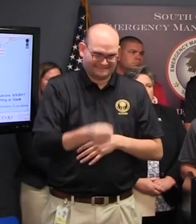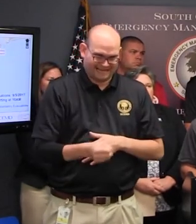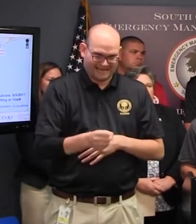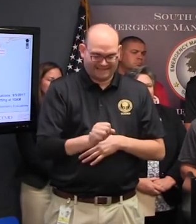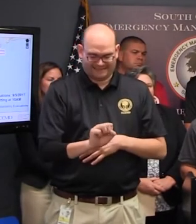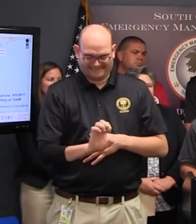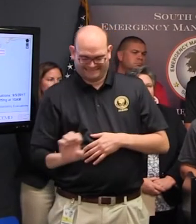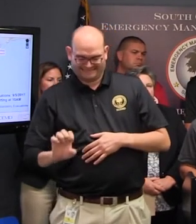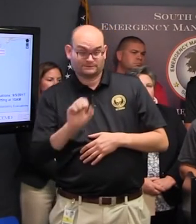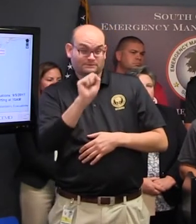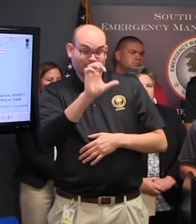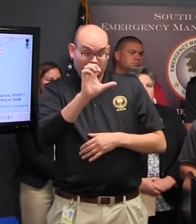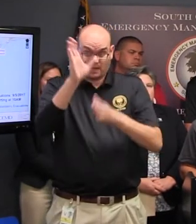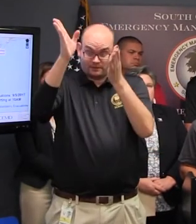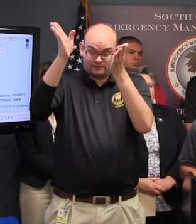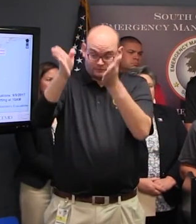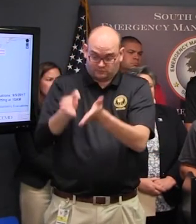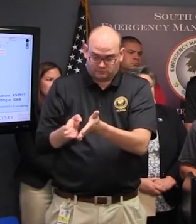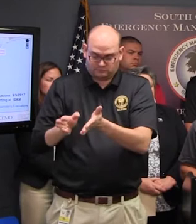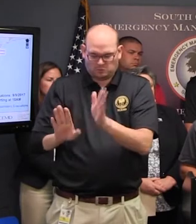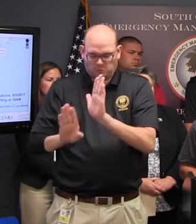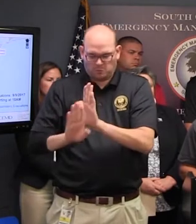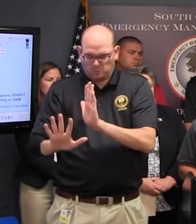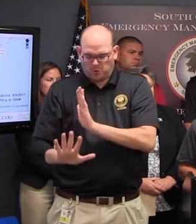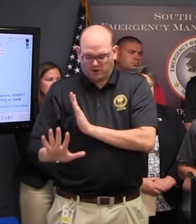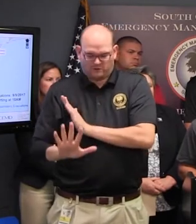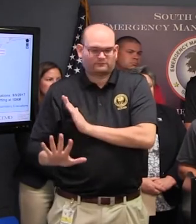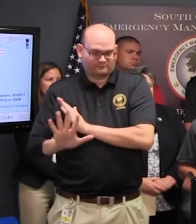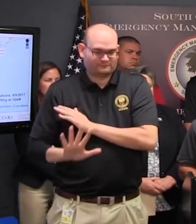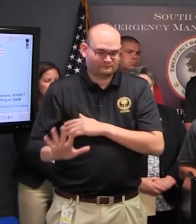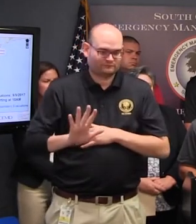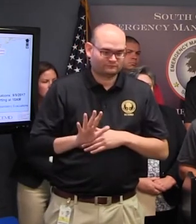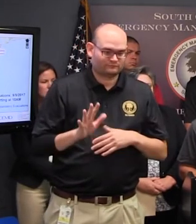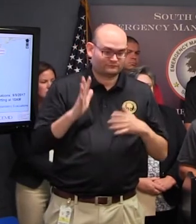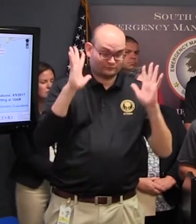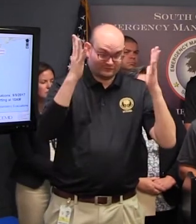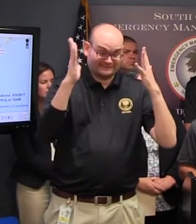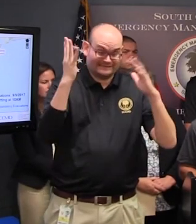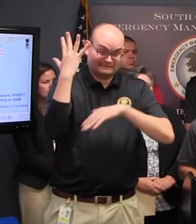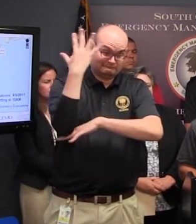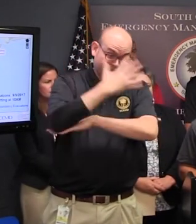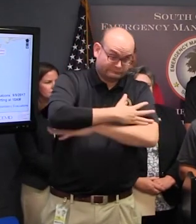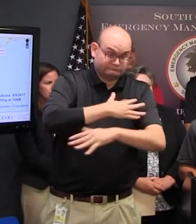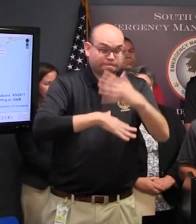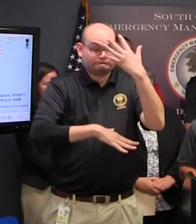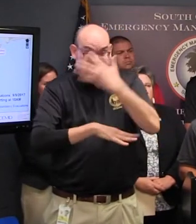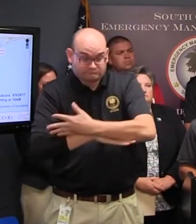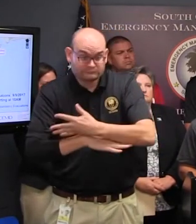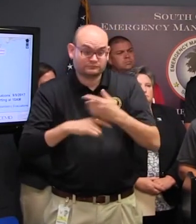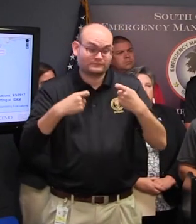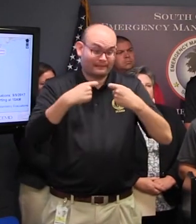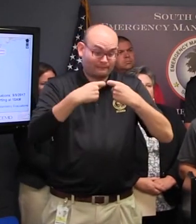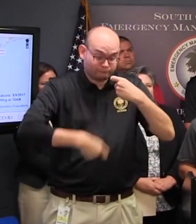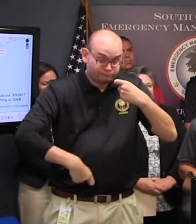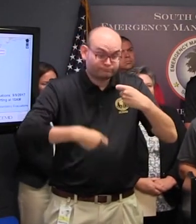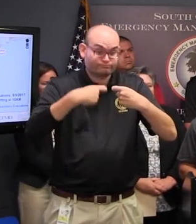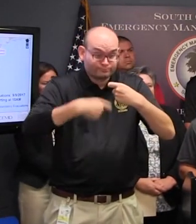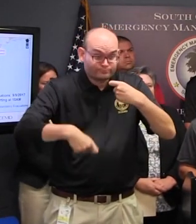winds could cause scattered damage to trees as well as some possible minor damage to structures and some power outages are expected as well.